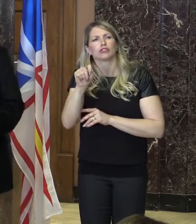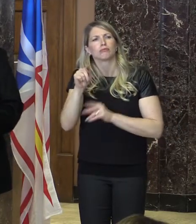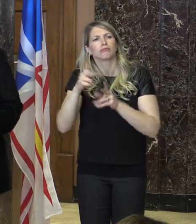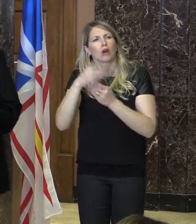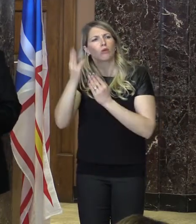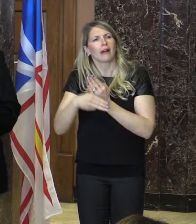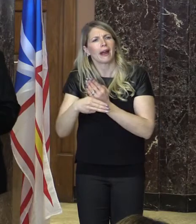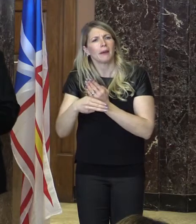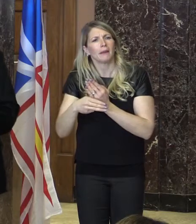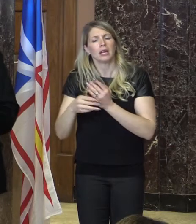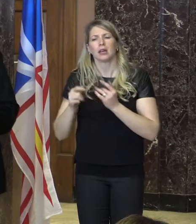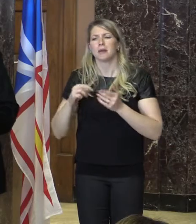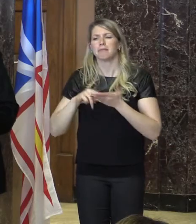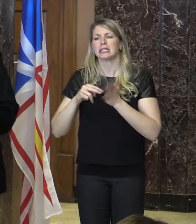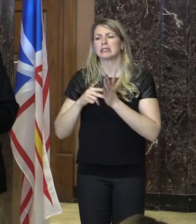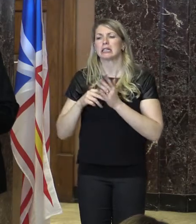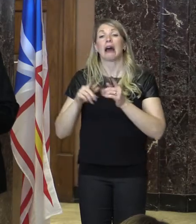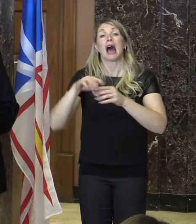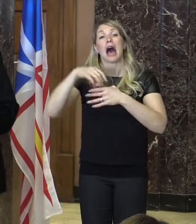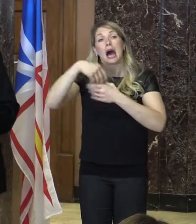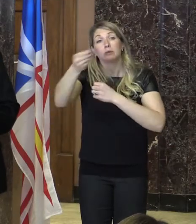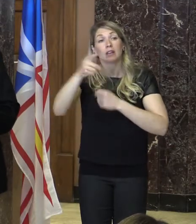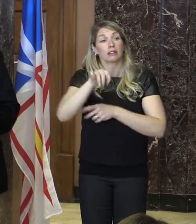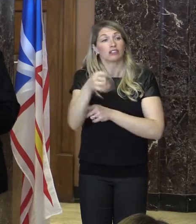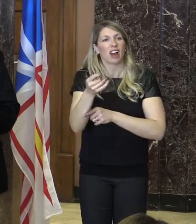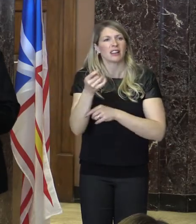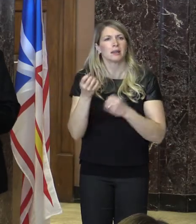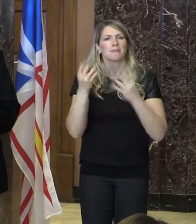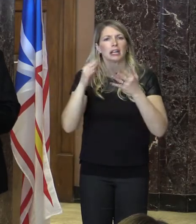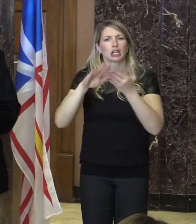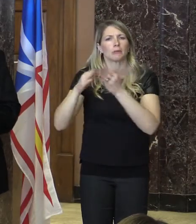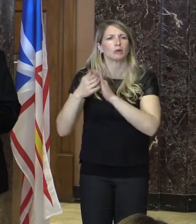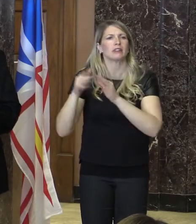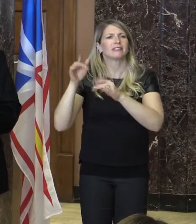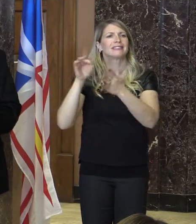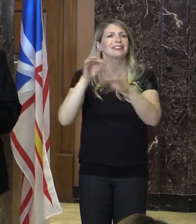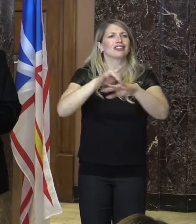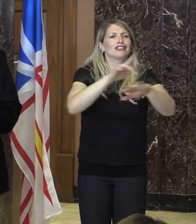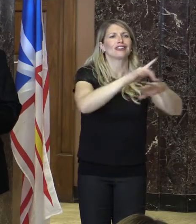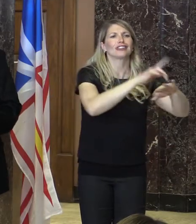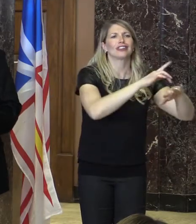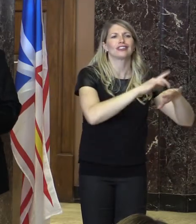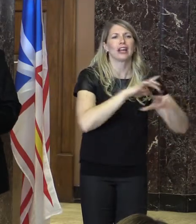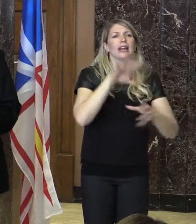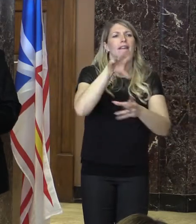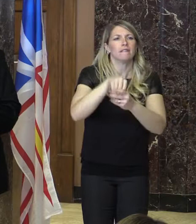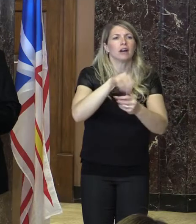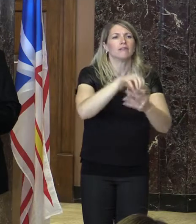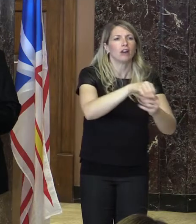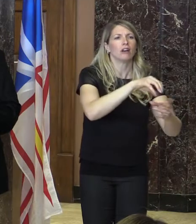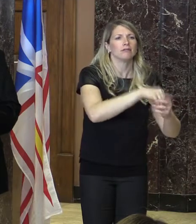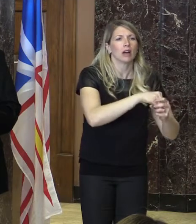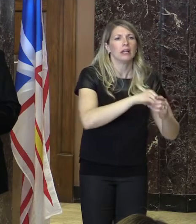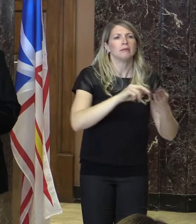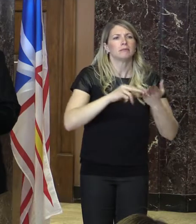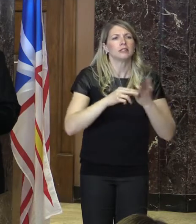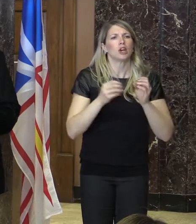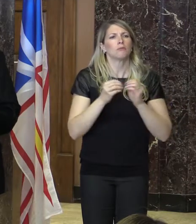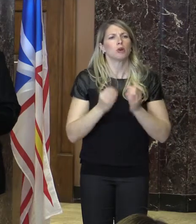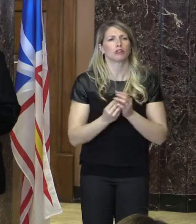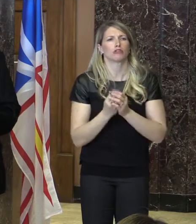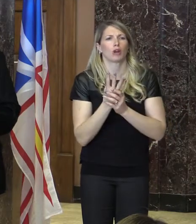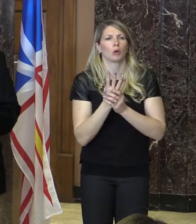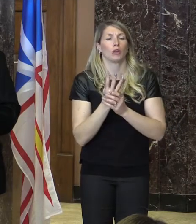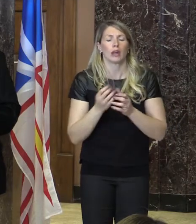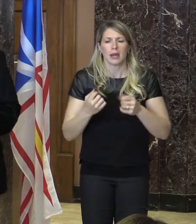different communities in our province. Over the last five years, Special Olympics Newfoundland and Labrador has been very focused on growth. Growing